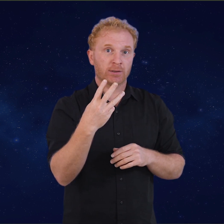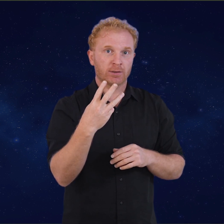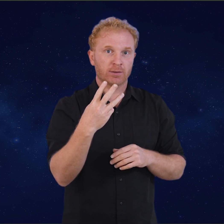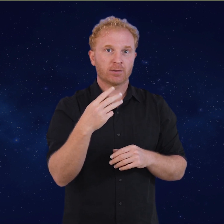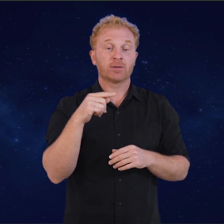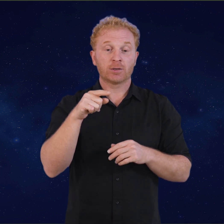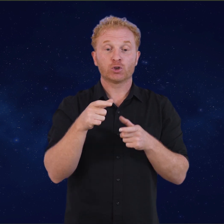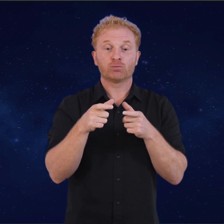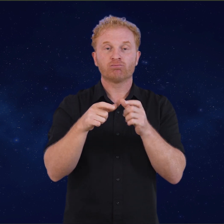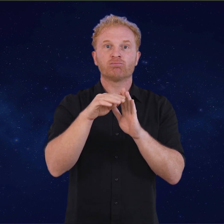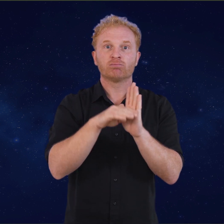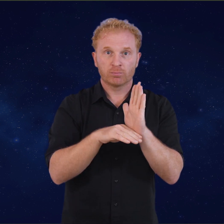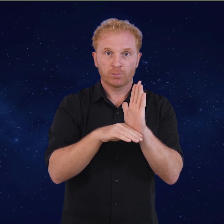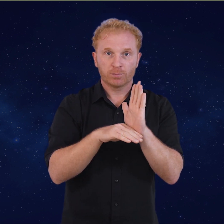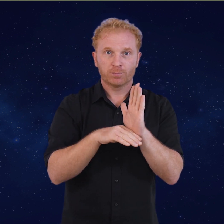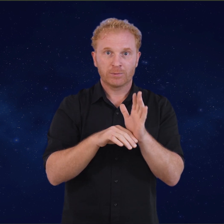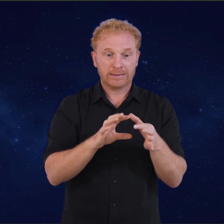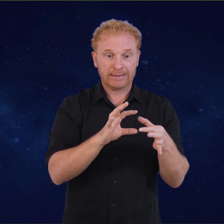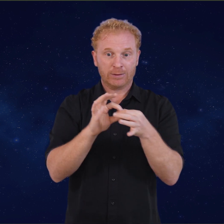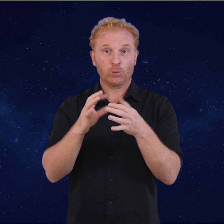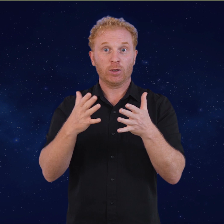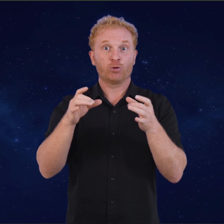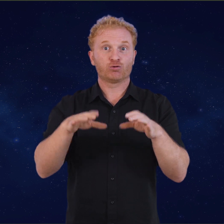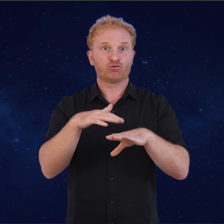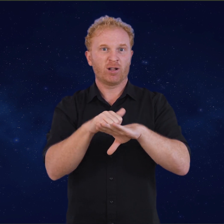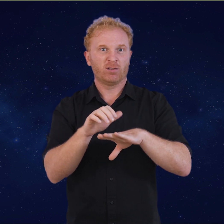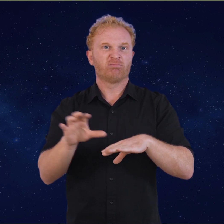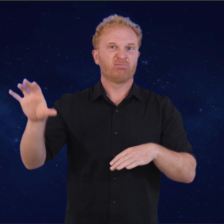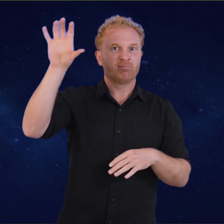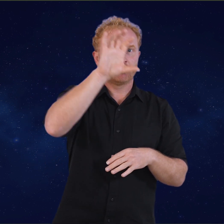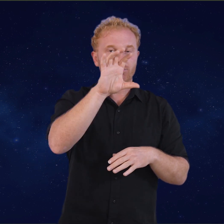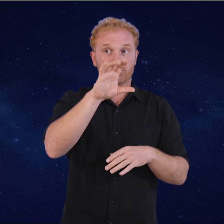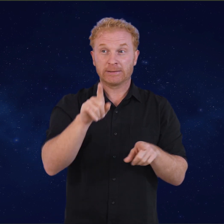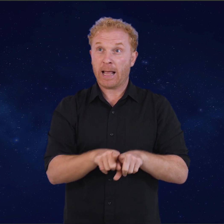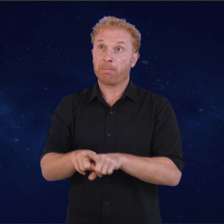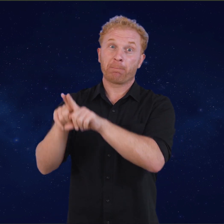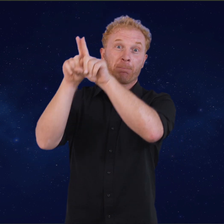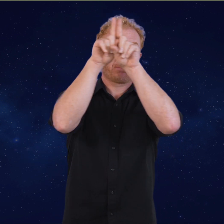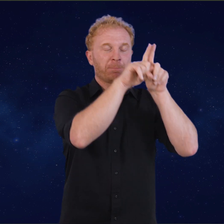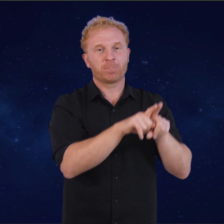July 2023 where a state and territory does not identically adopt the changes.